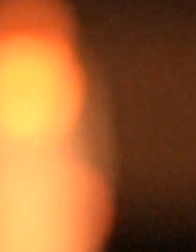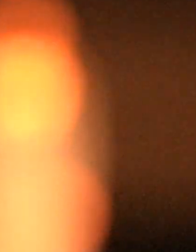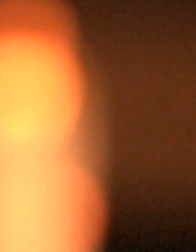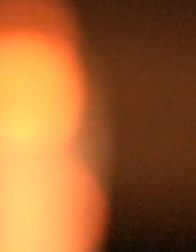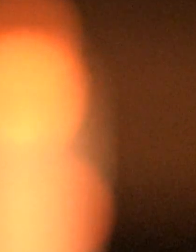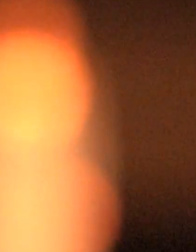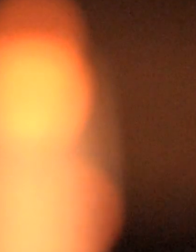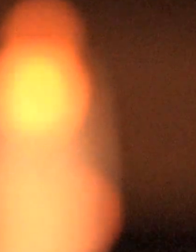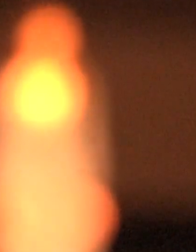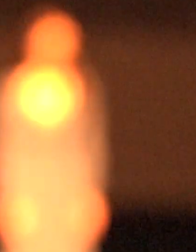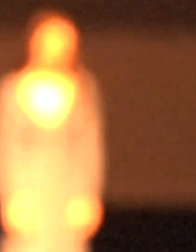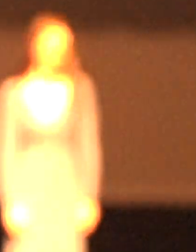Yeah, girl!